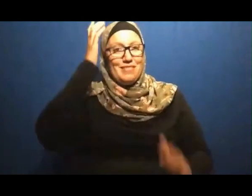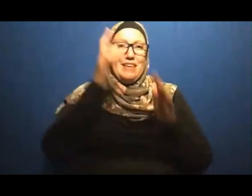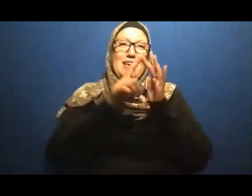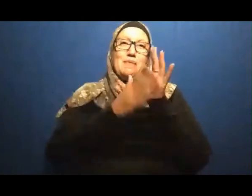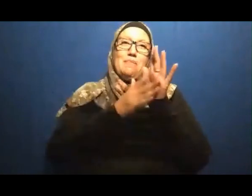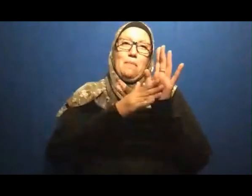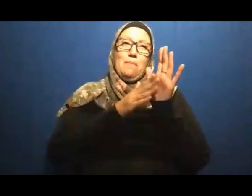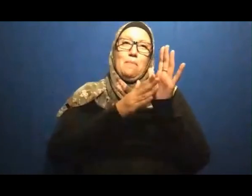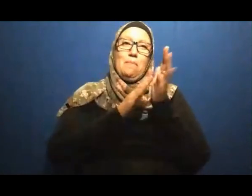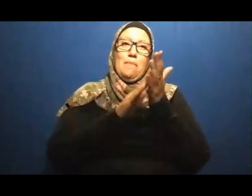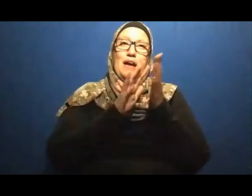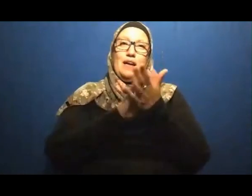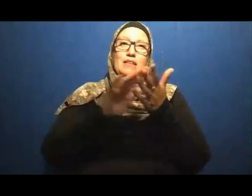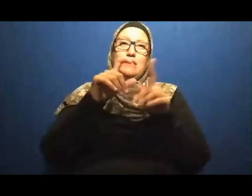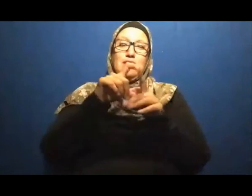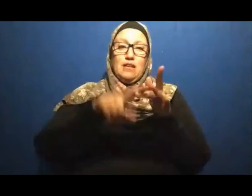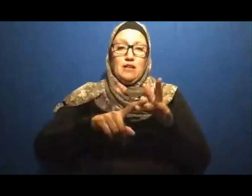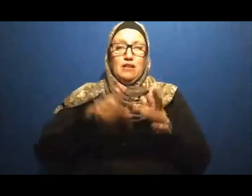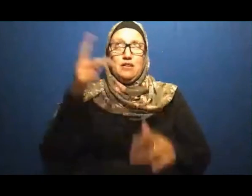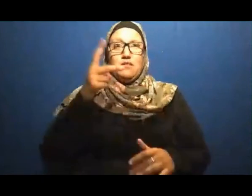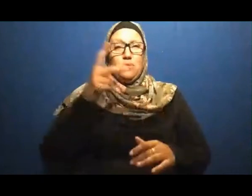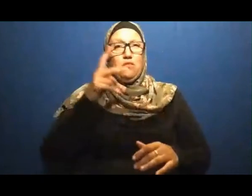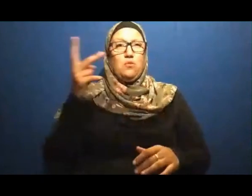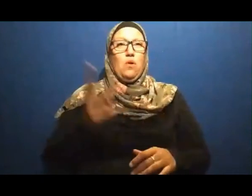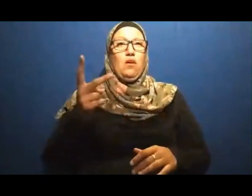Faraj Sharif I Say In Shallah Under Breath You